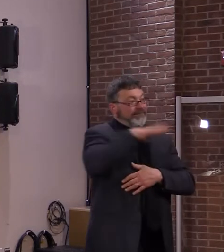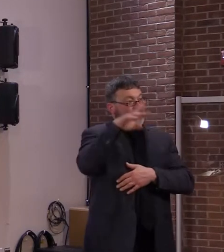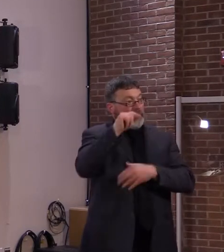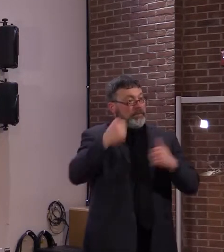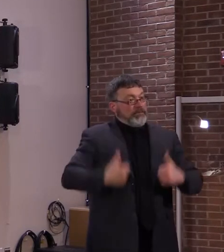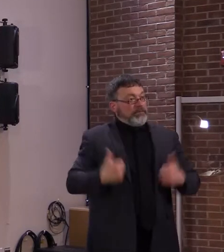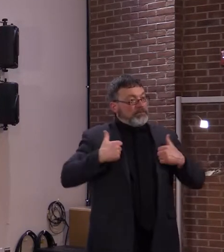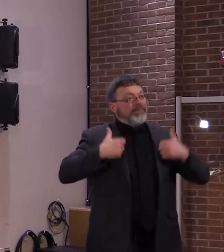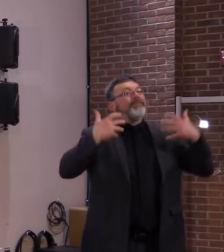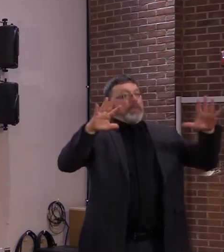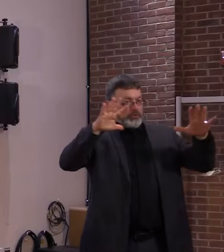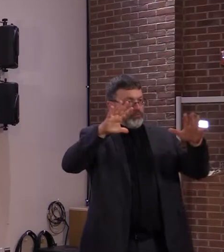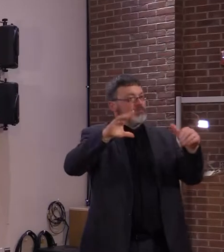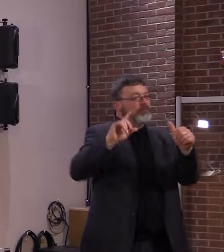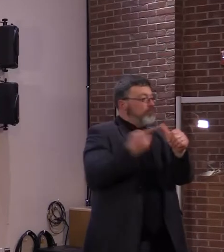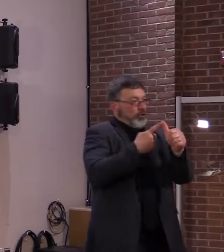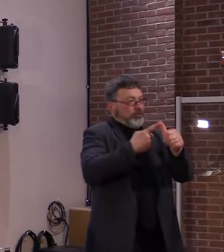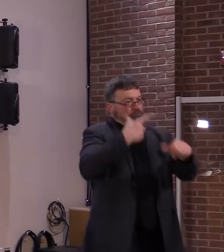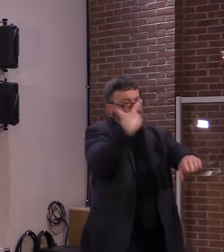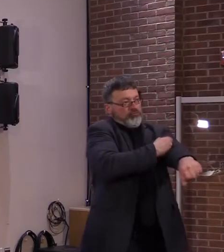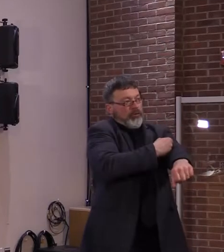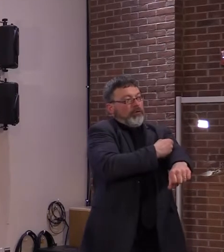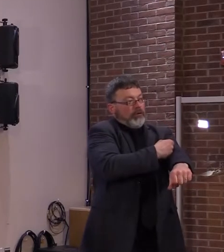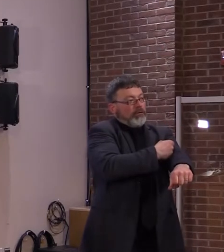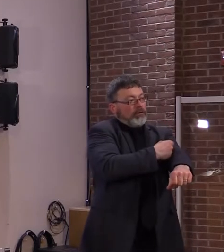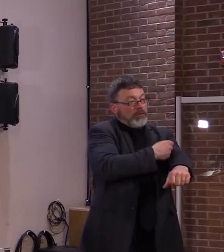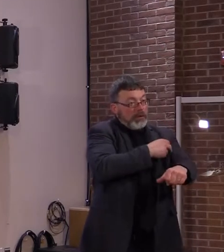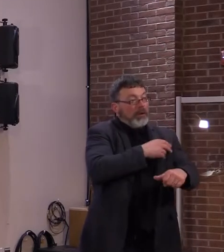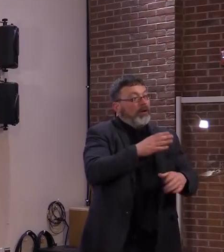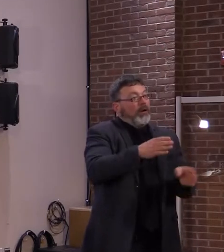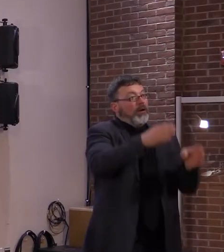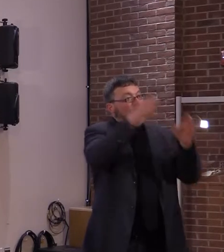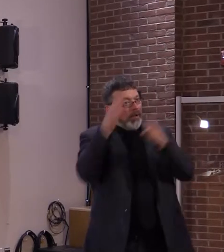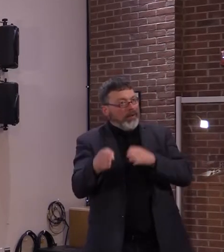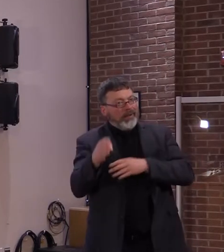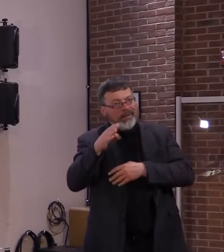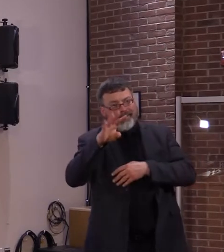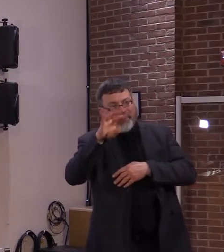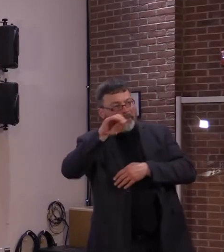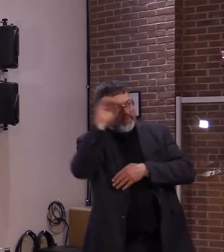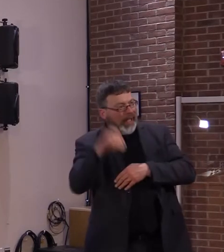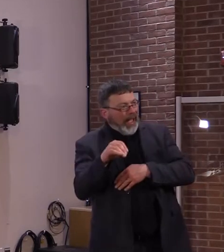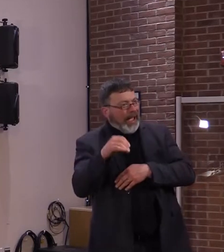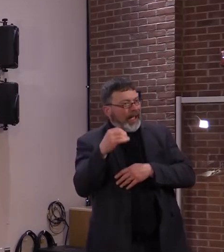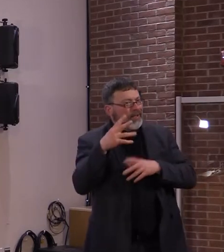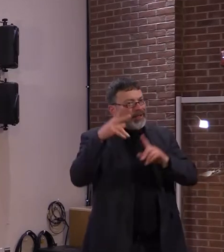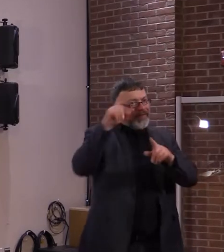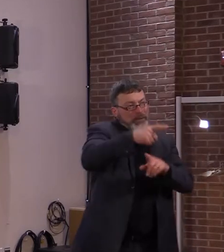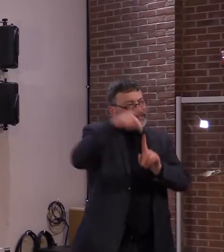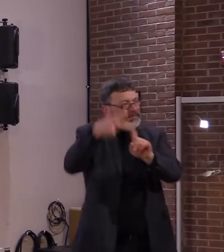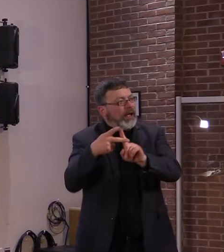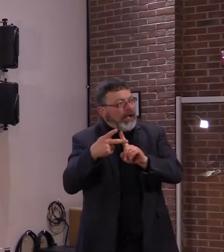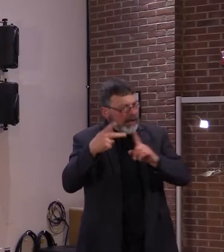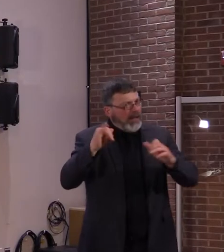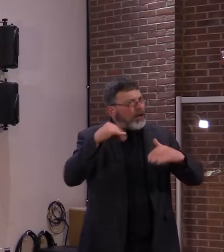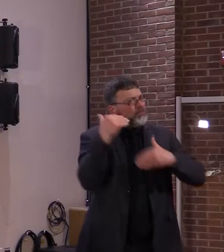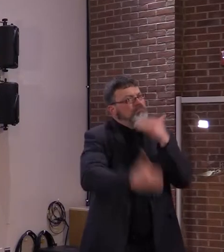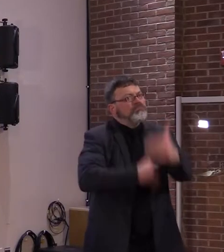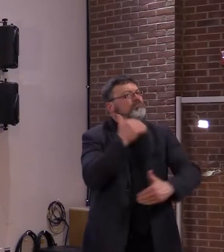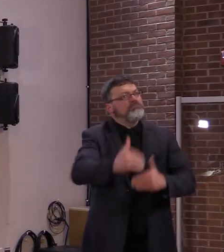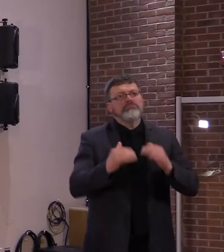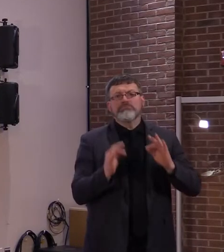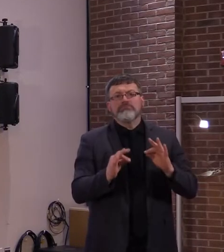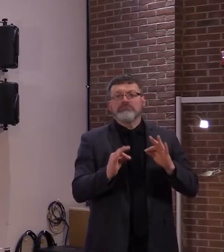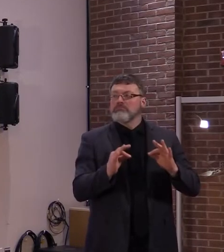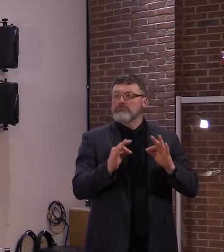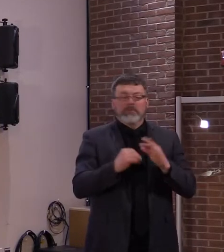I continue to be amazed by this progress in just a few short months. I also want to add that some national news